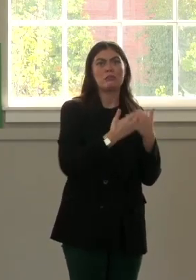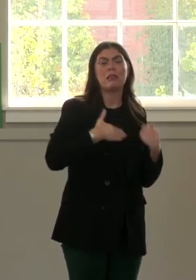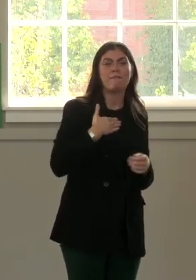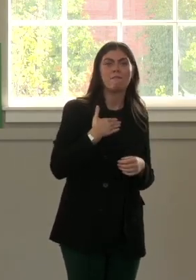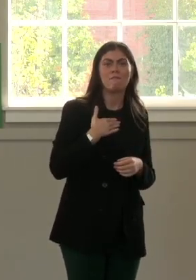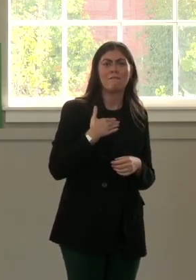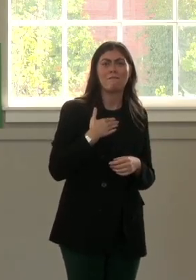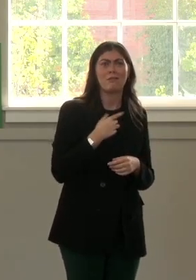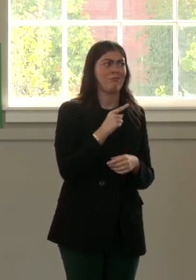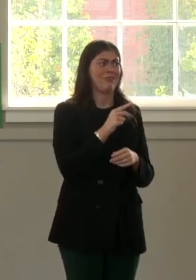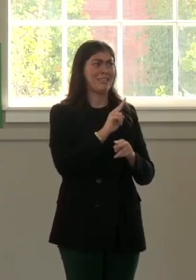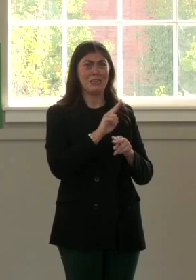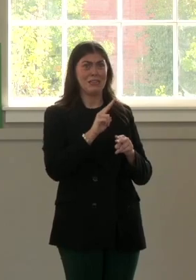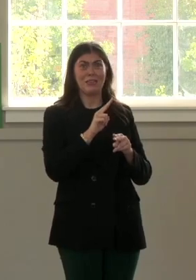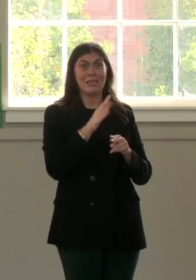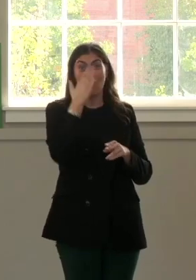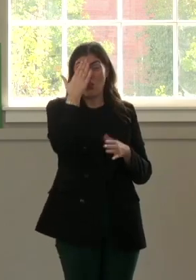They didn't know what to do.